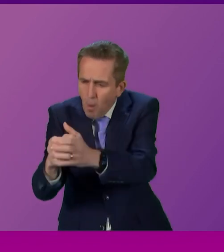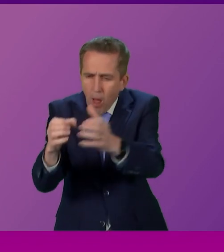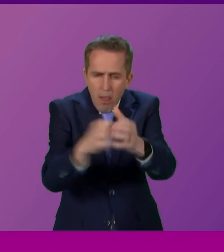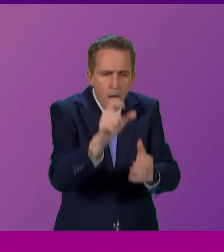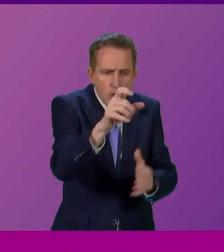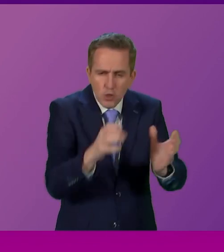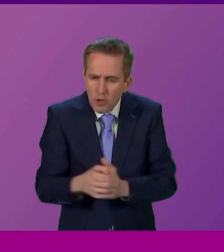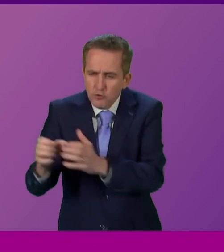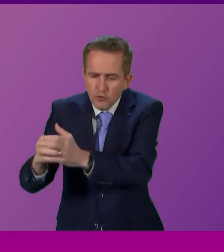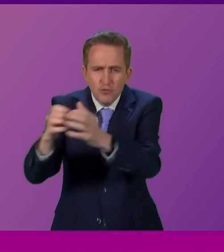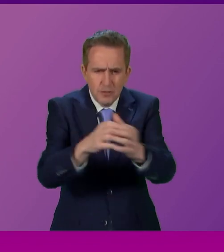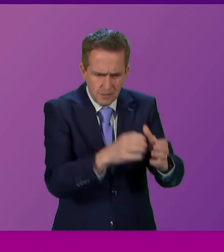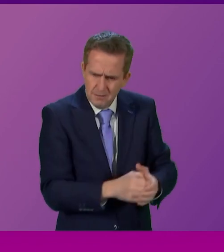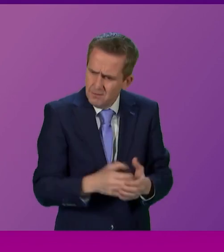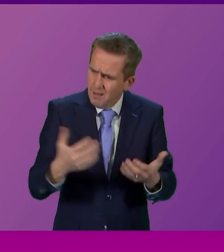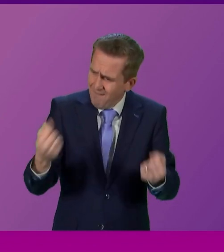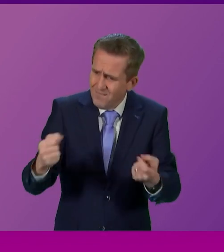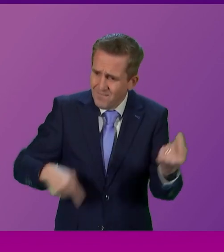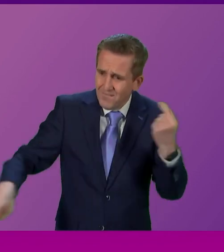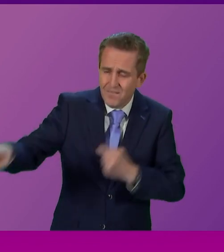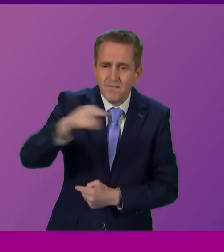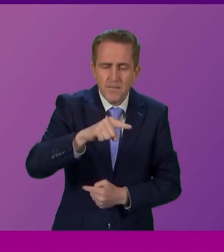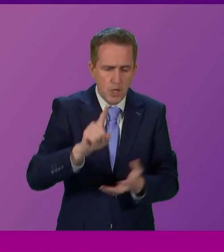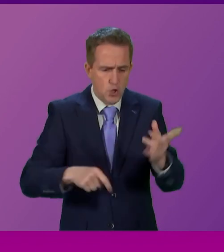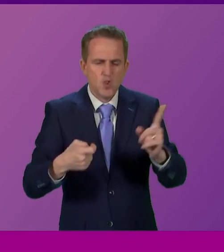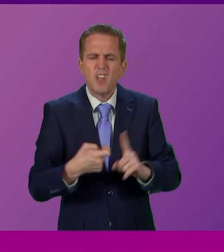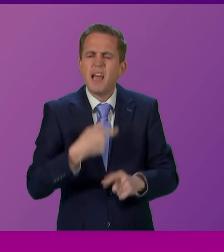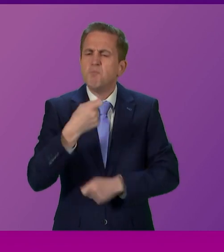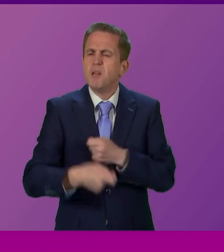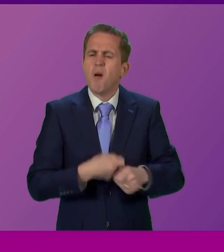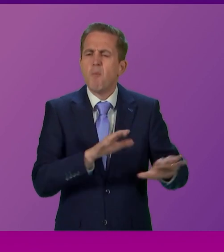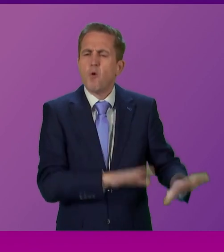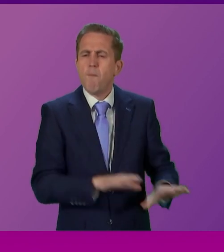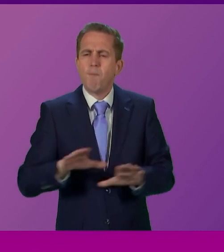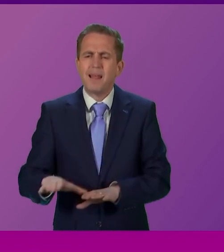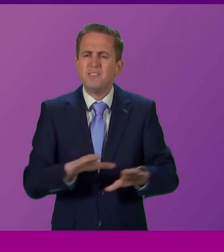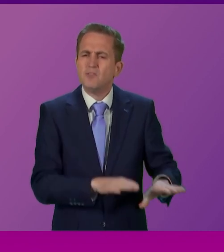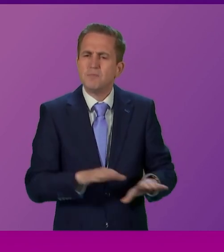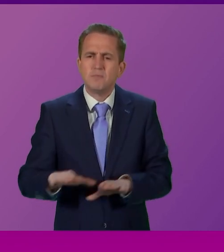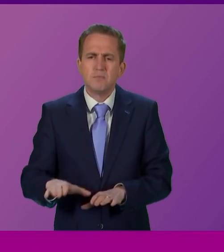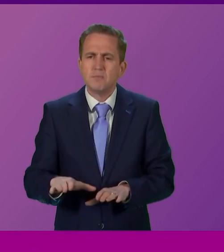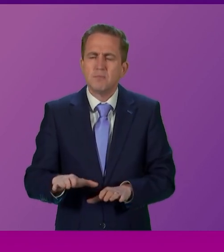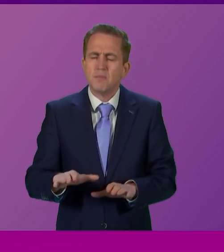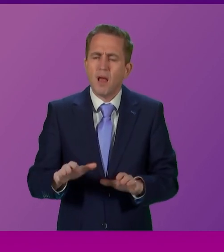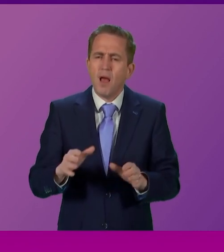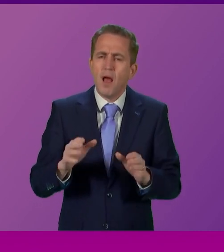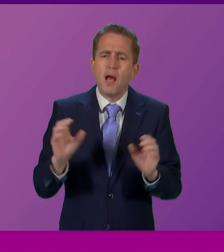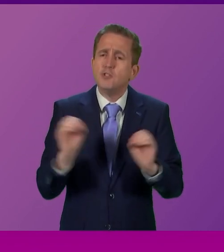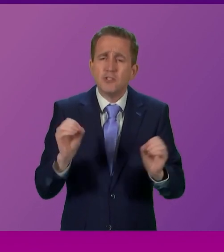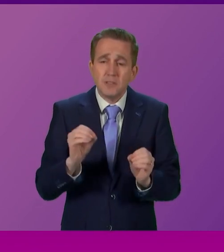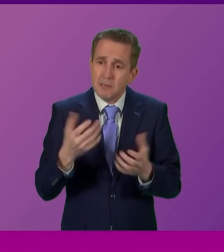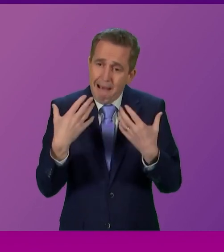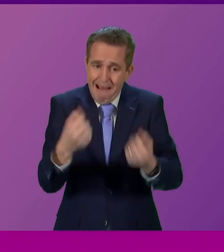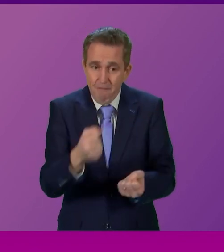mentioned, is symptomatic, not only of UK complacency, but also betrays a failure of belief in the